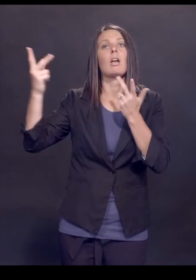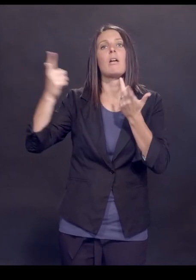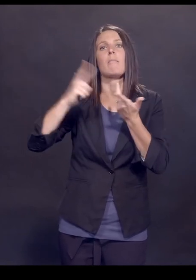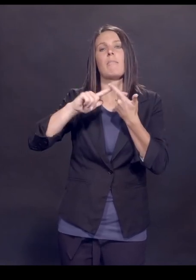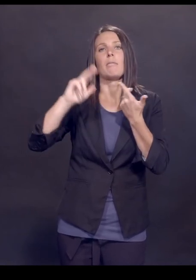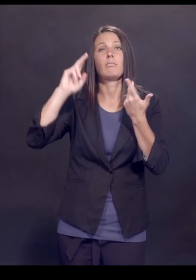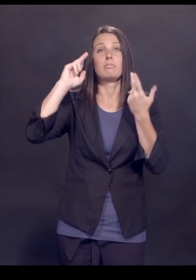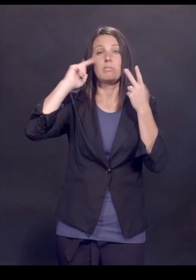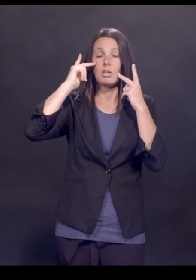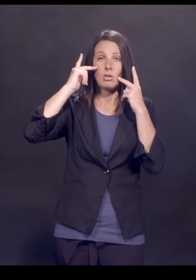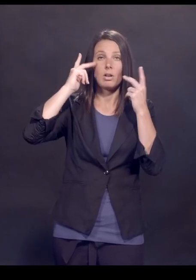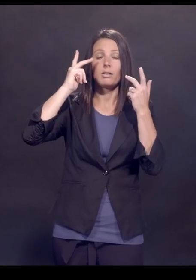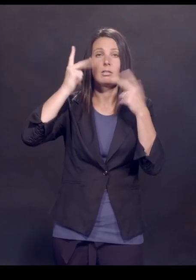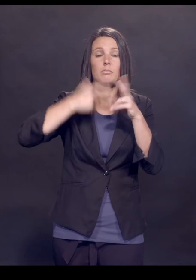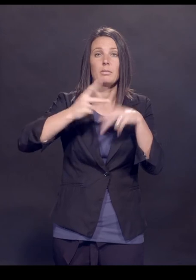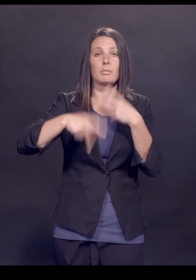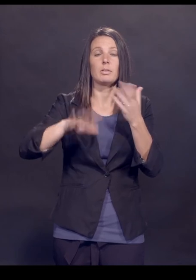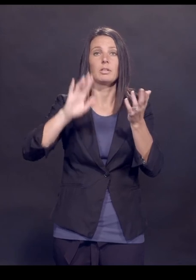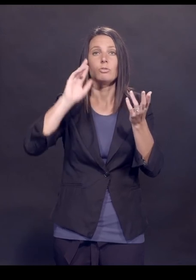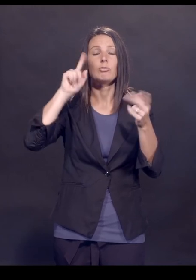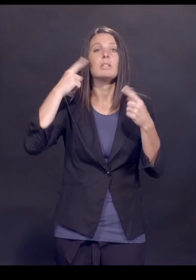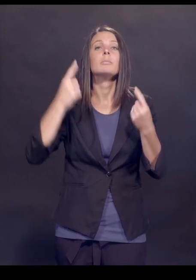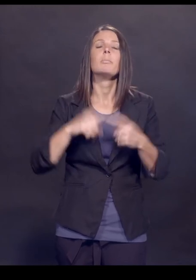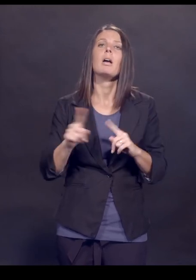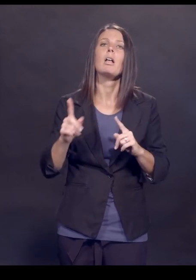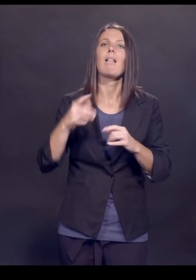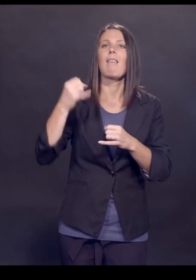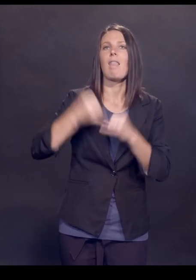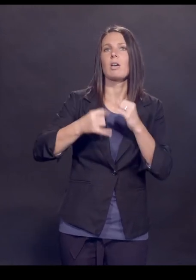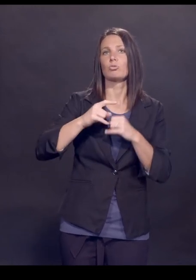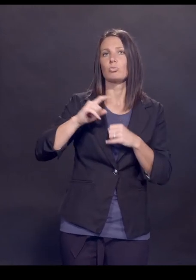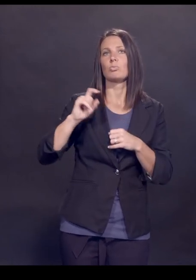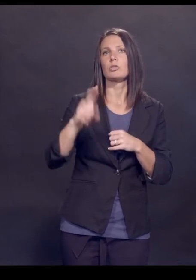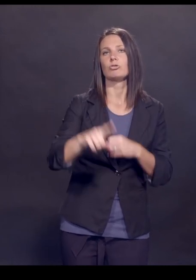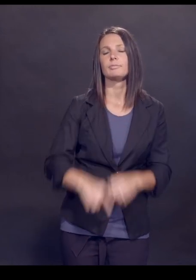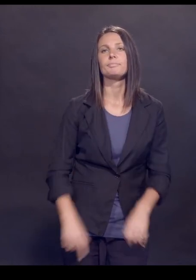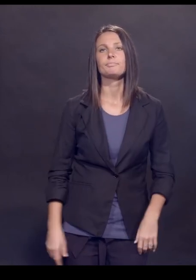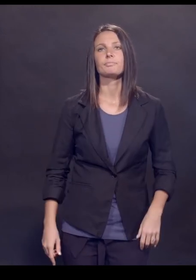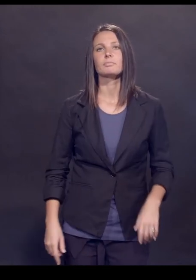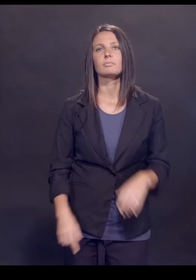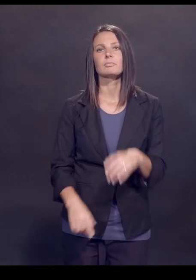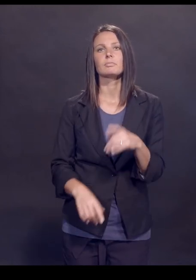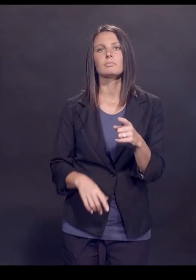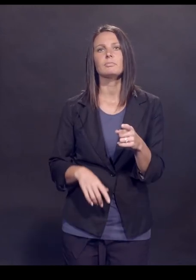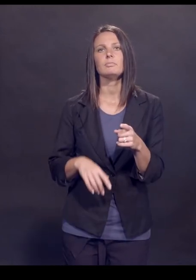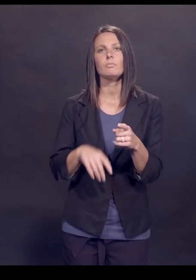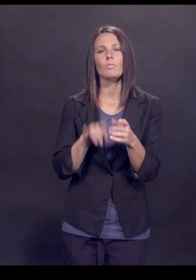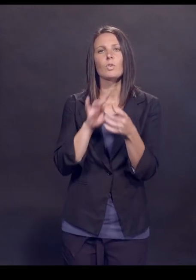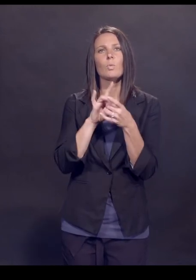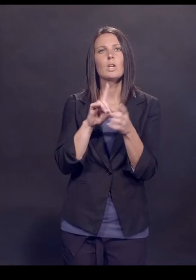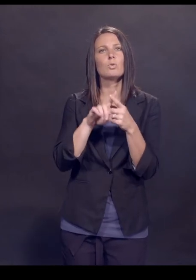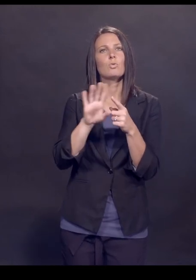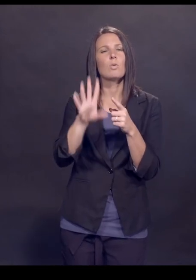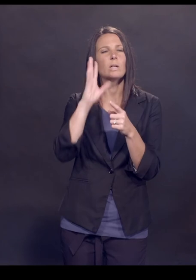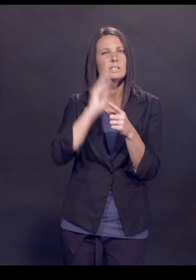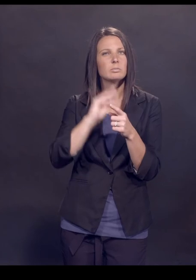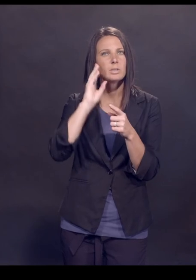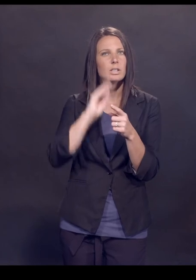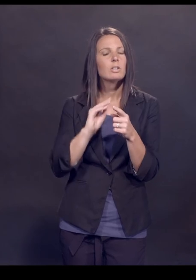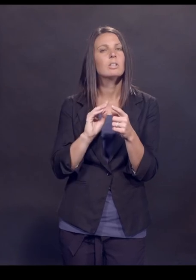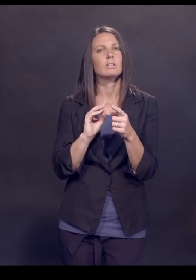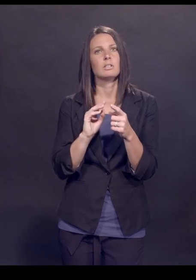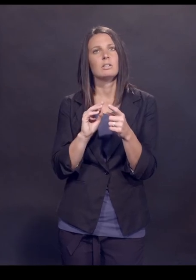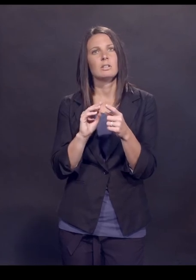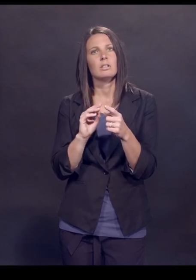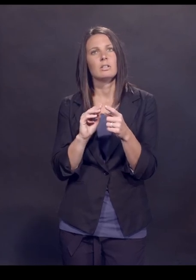of parody after a while. So the last question, you know, with your experience and,